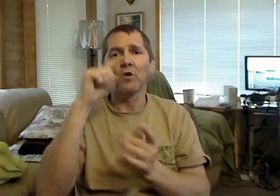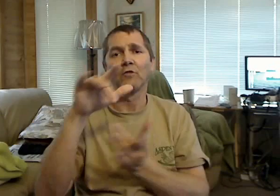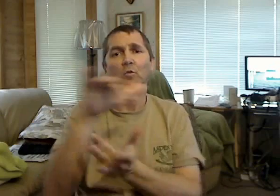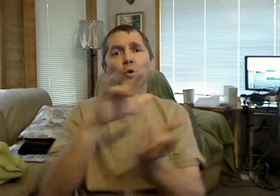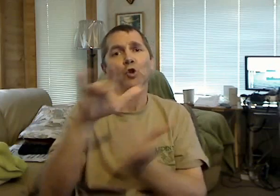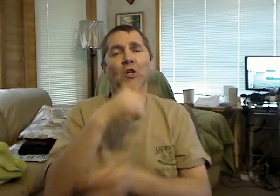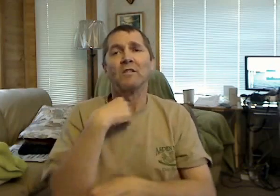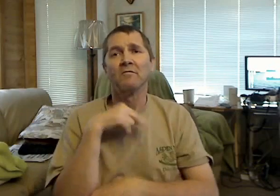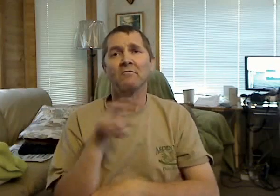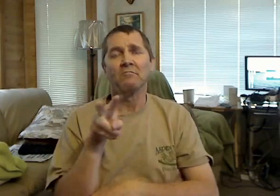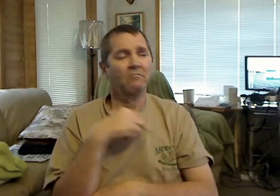Essential.